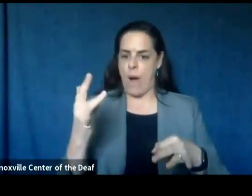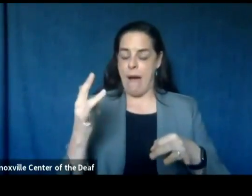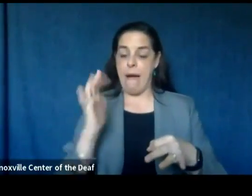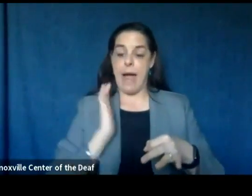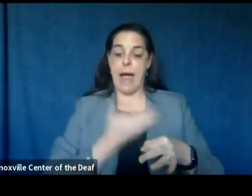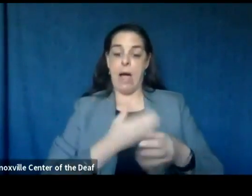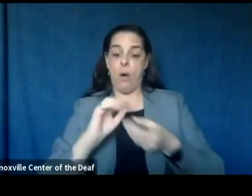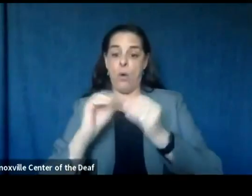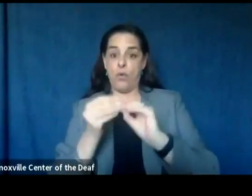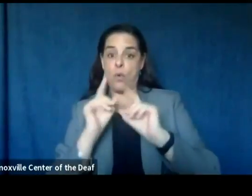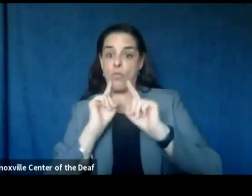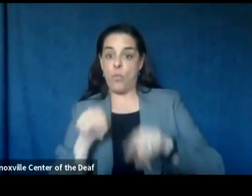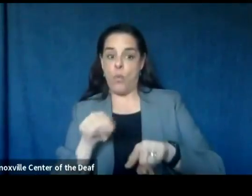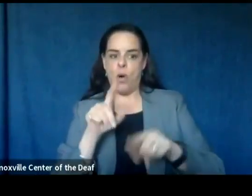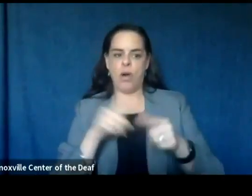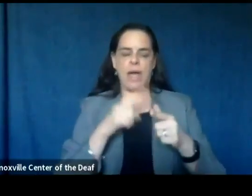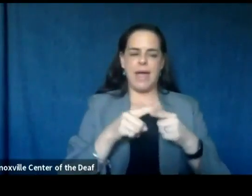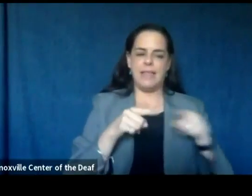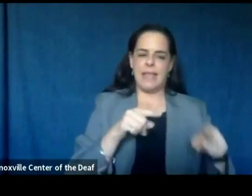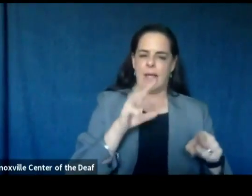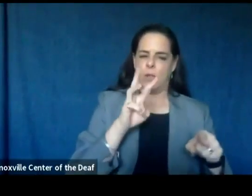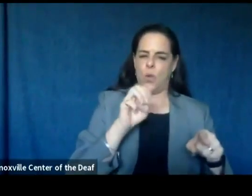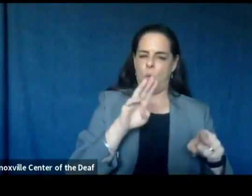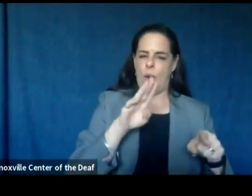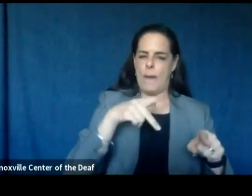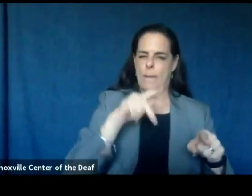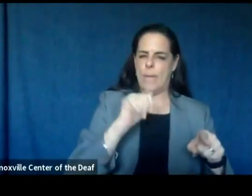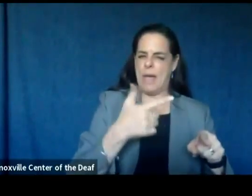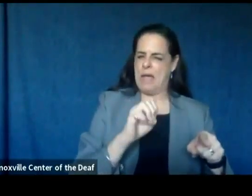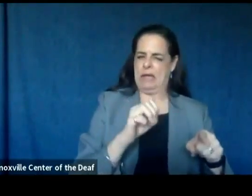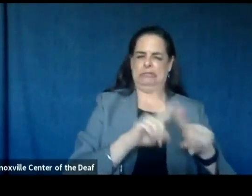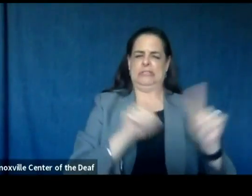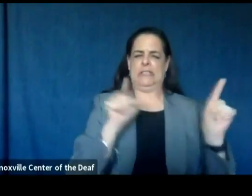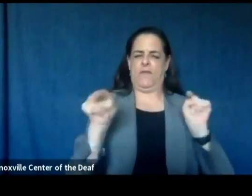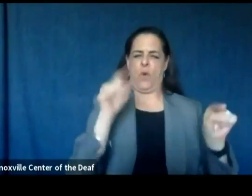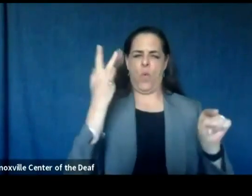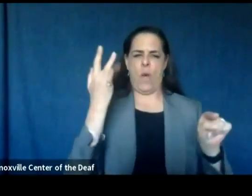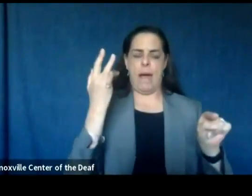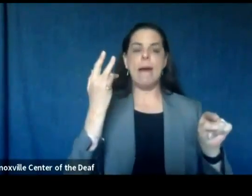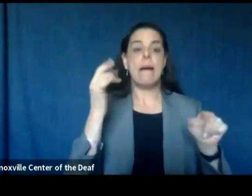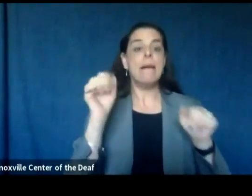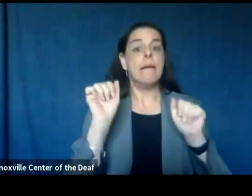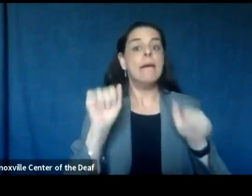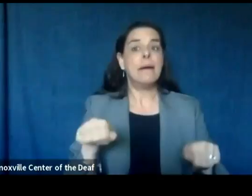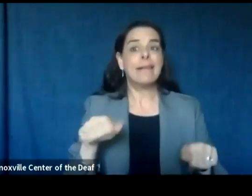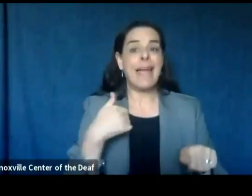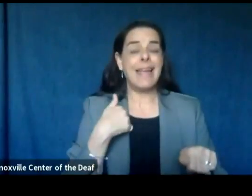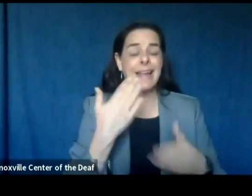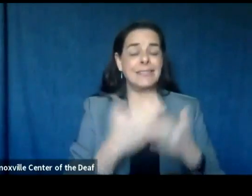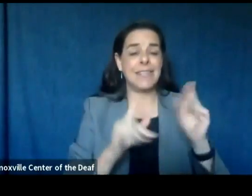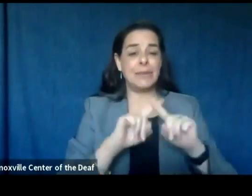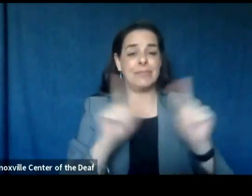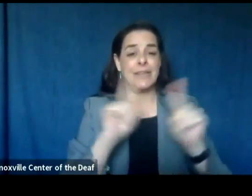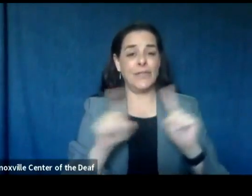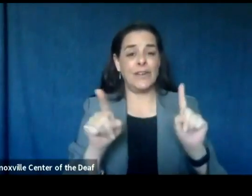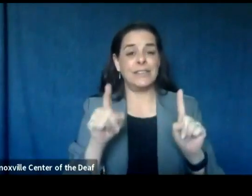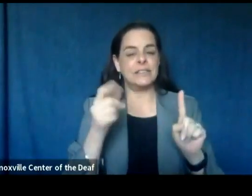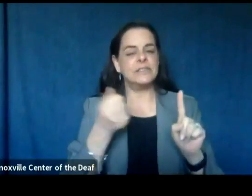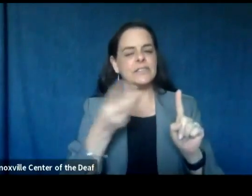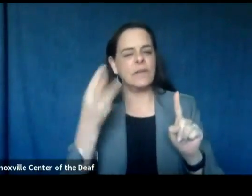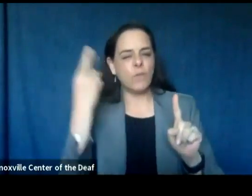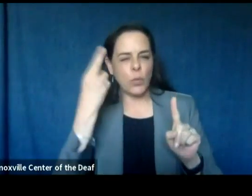and the numbers on the state's website there there can be discrepancy for a few discrepancies for a few reasons